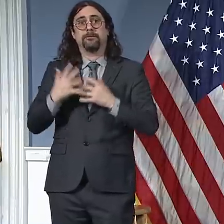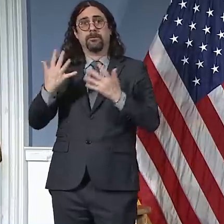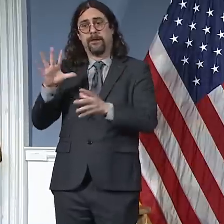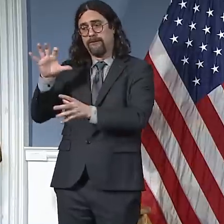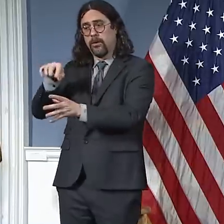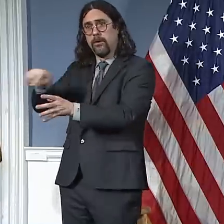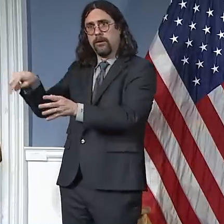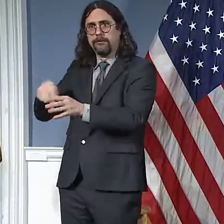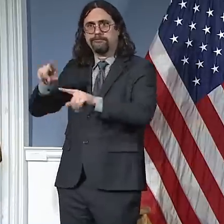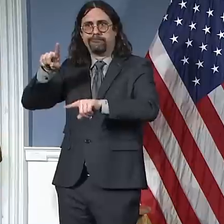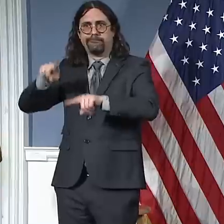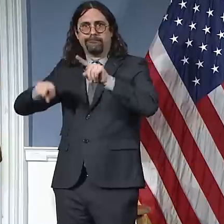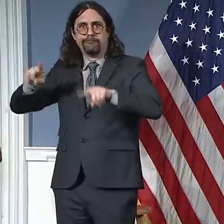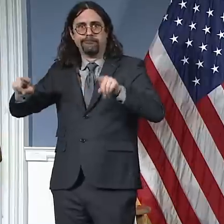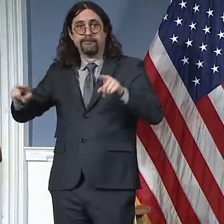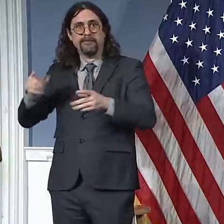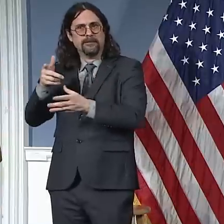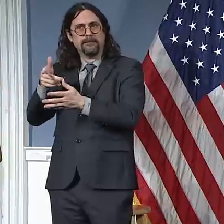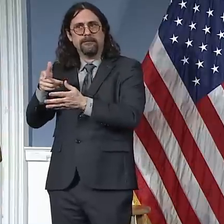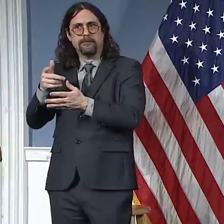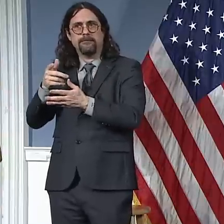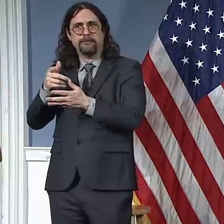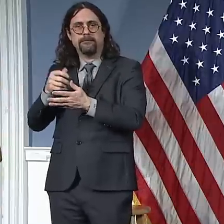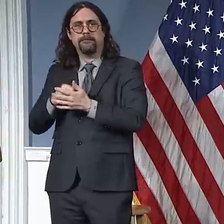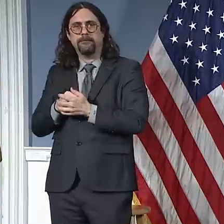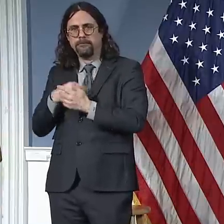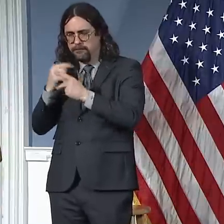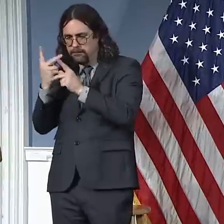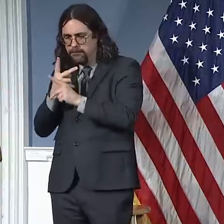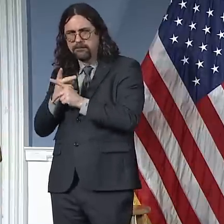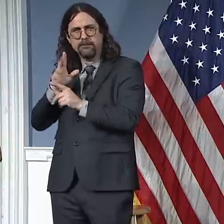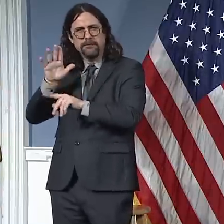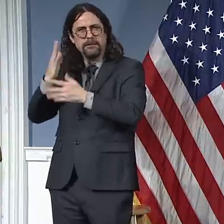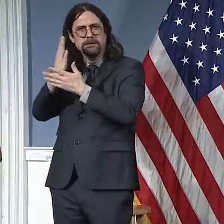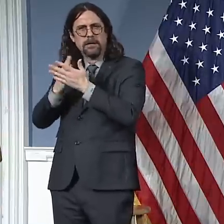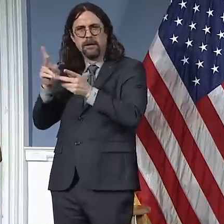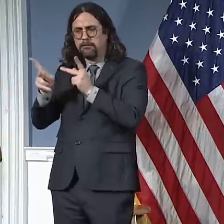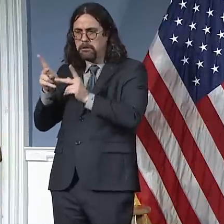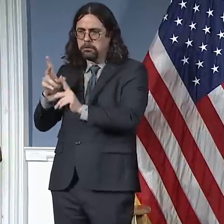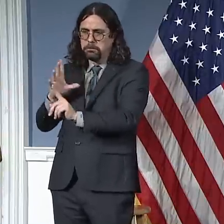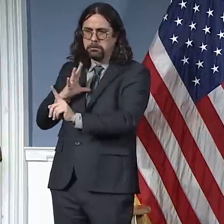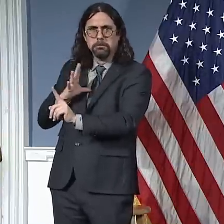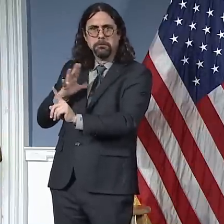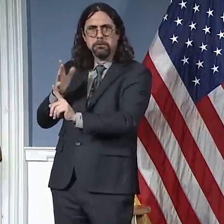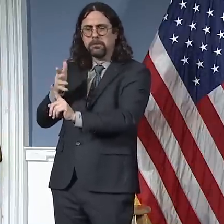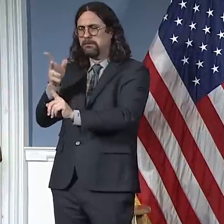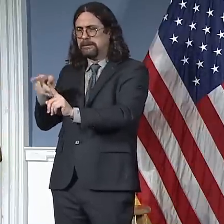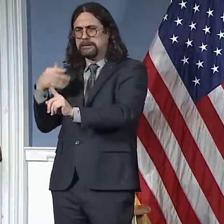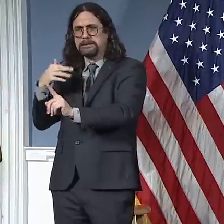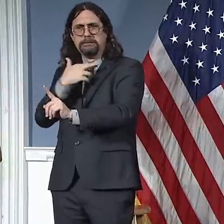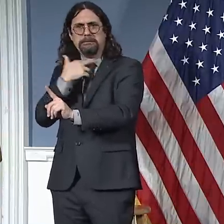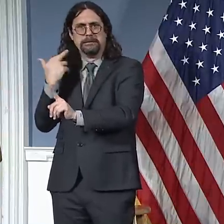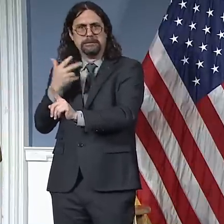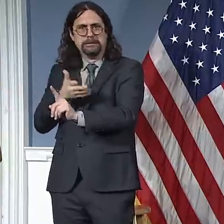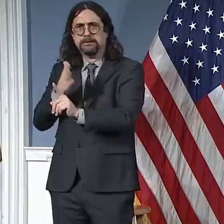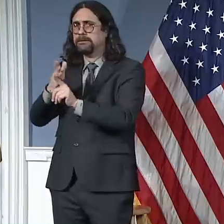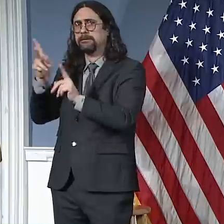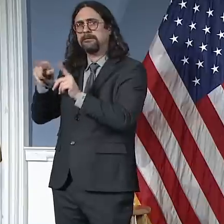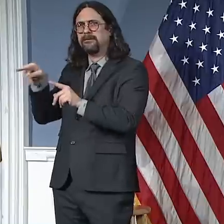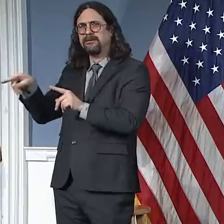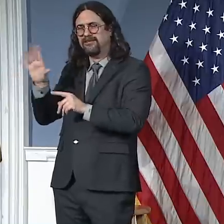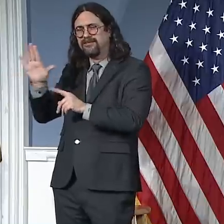There are some who have domestic violence charges or sexual offenses charges